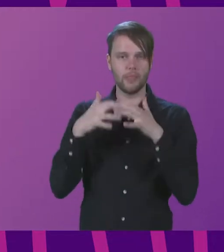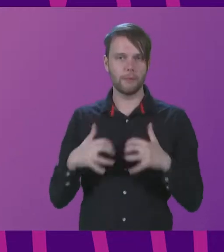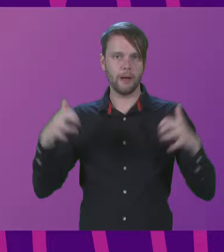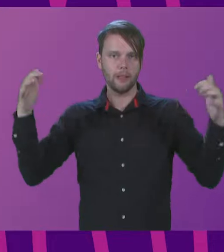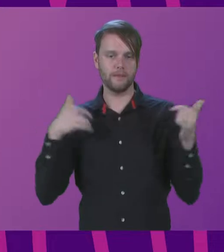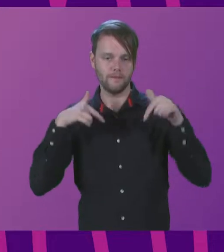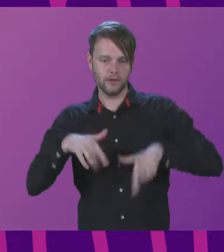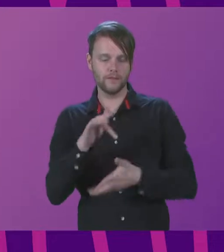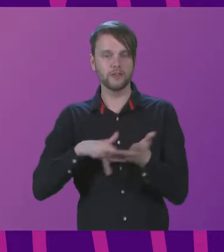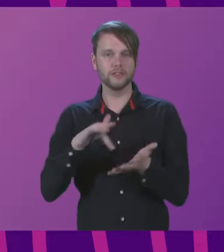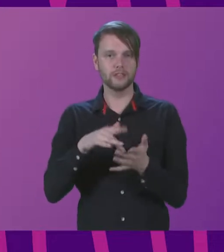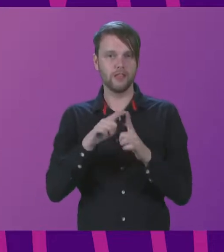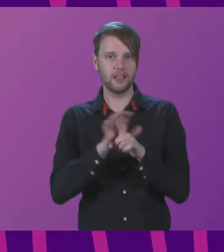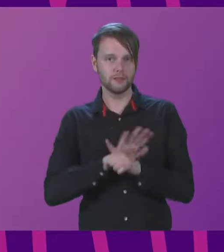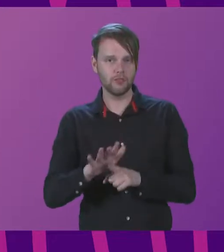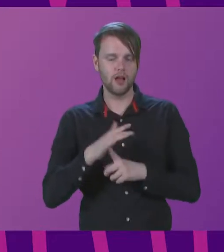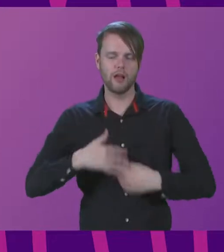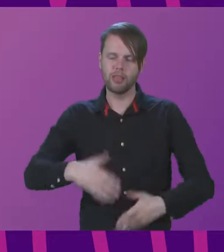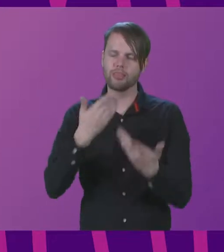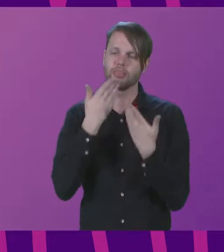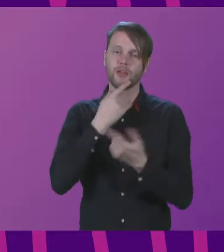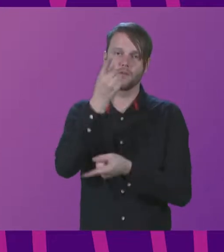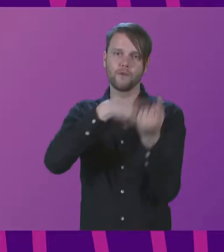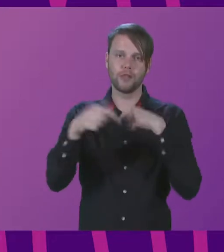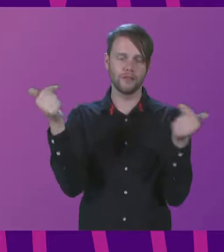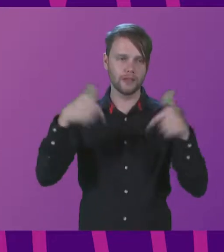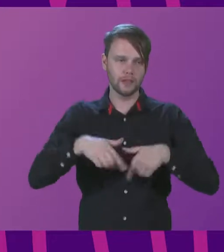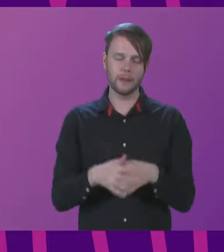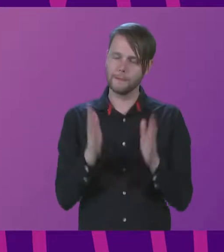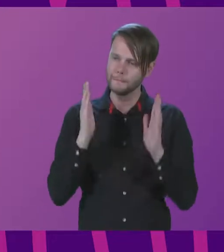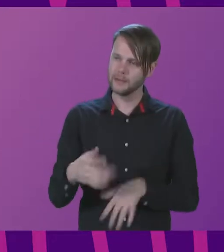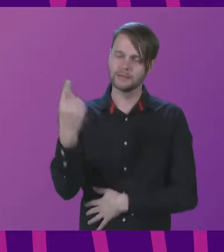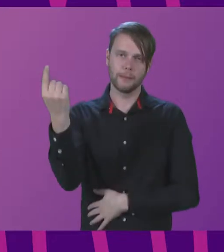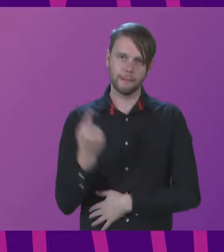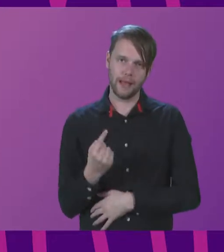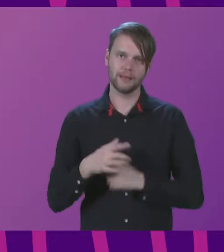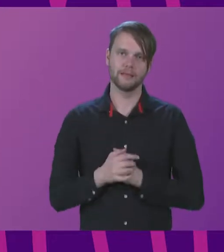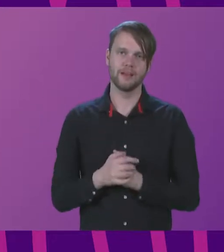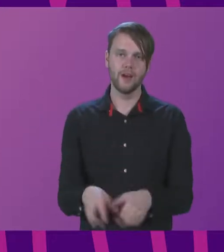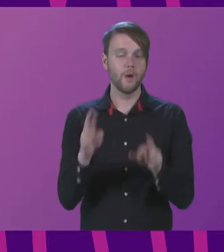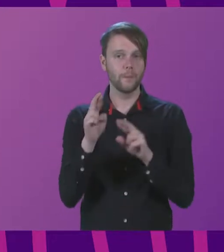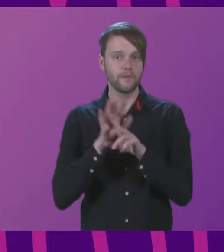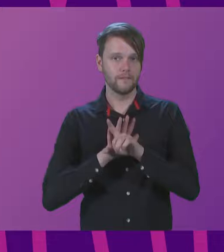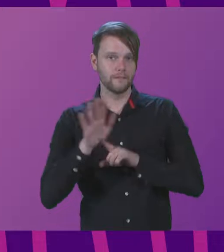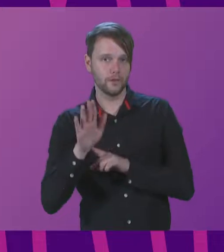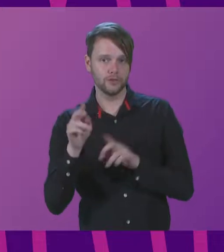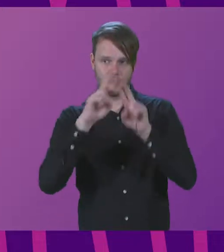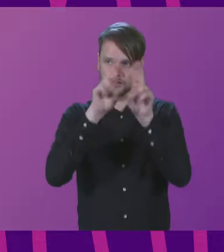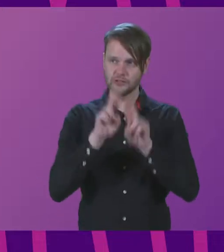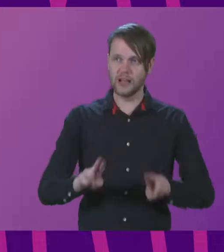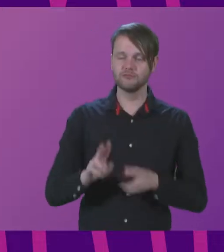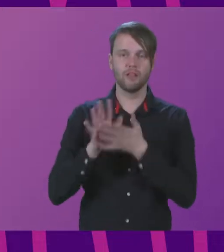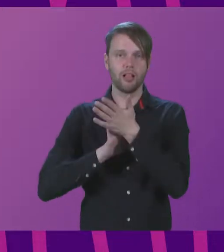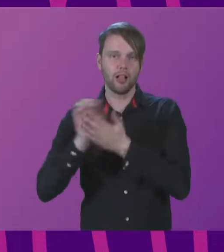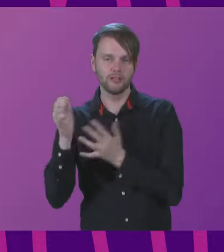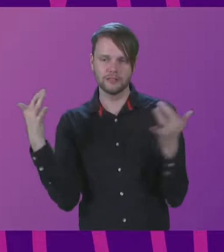for here, for central Edinburgh, thank you all for being here. You must come back, hopefully to future Edinburgh International Culture